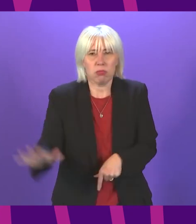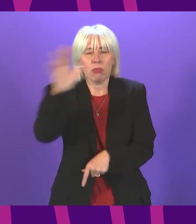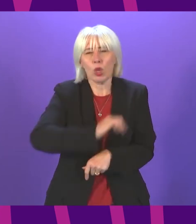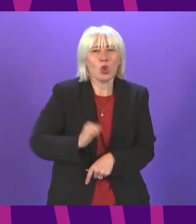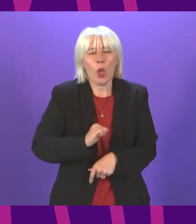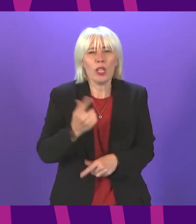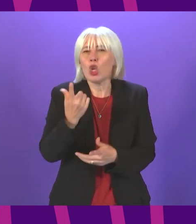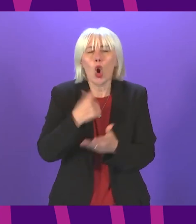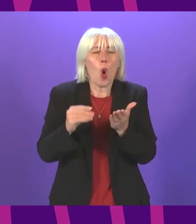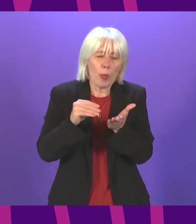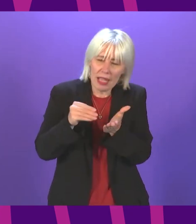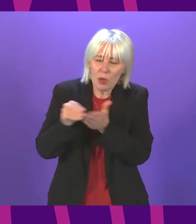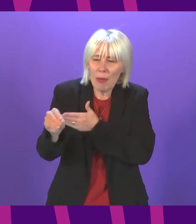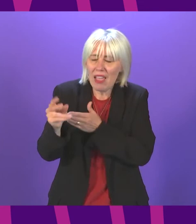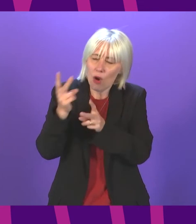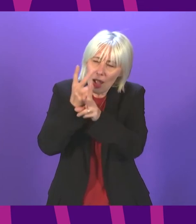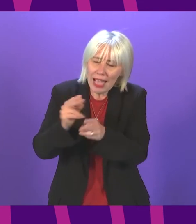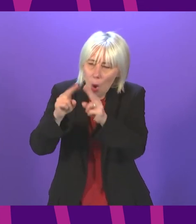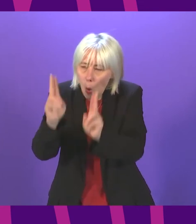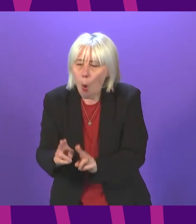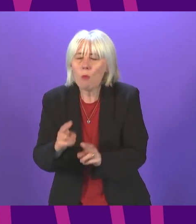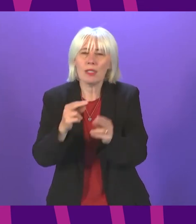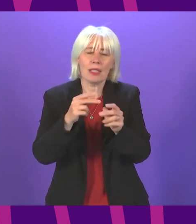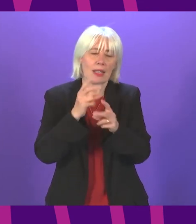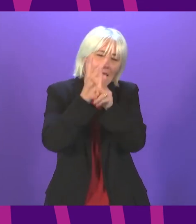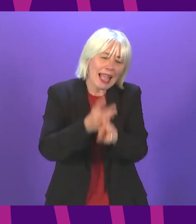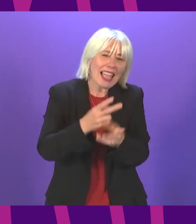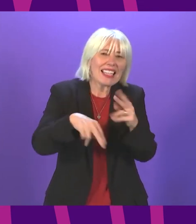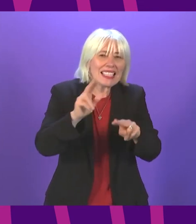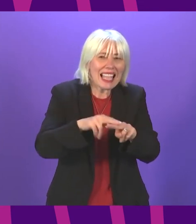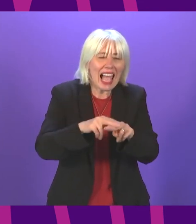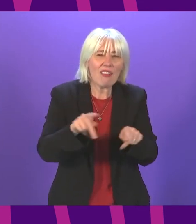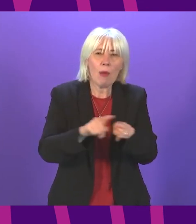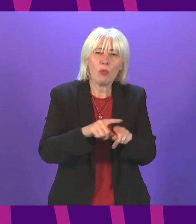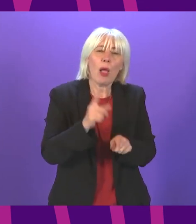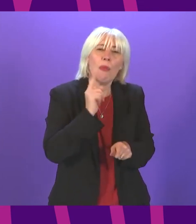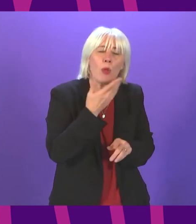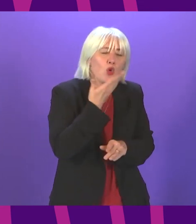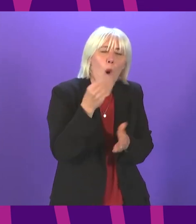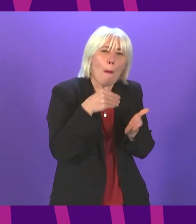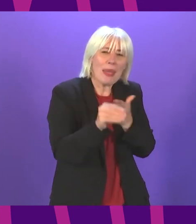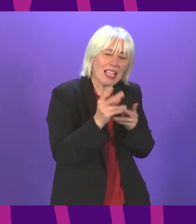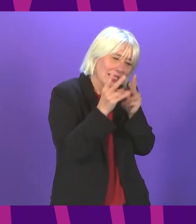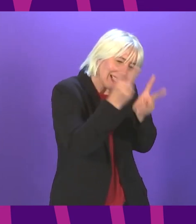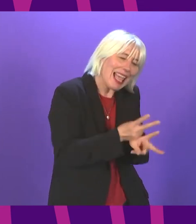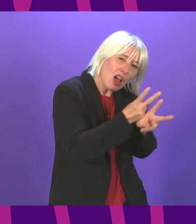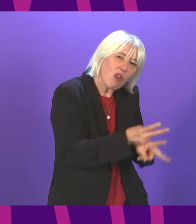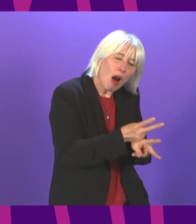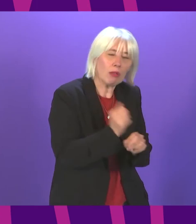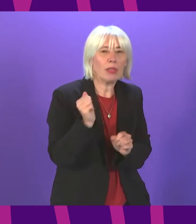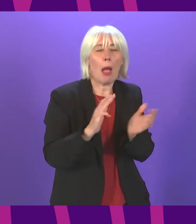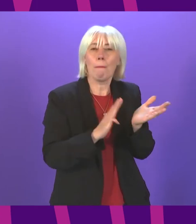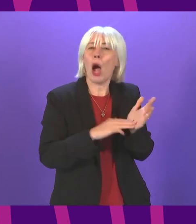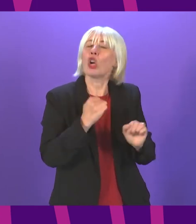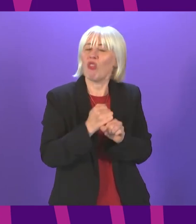in terms of payment for care homes and care staff but also support for unpaid carers and Mark Griffin rightly highlighted